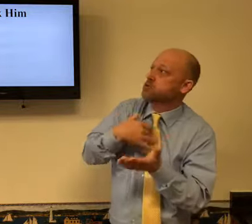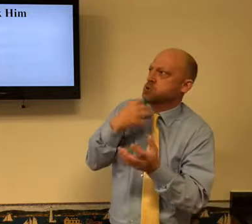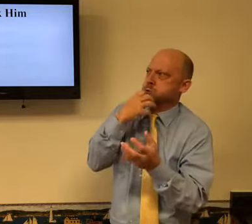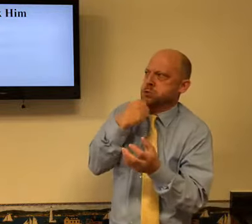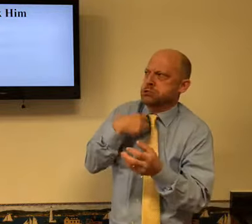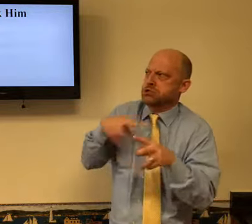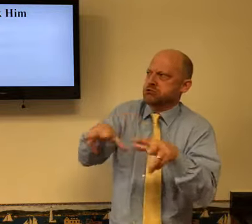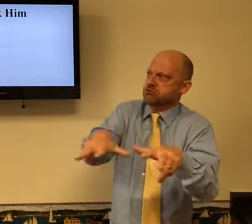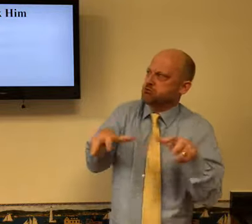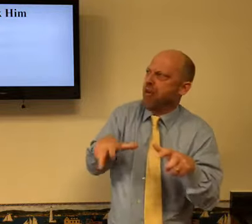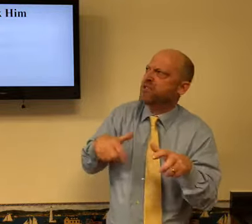Lord,